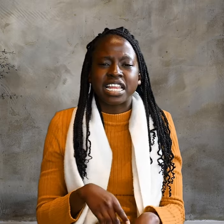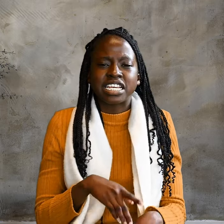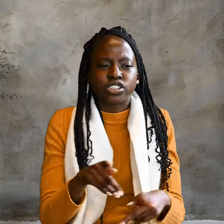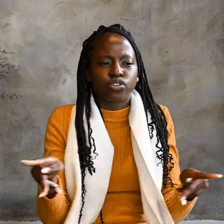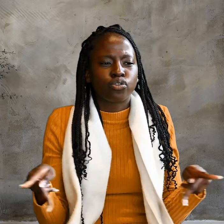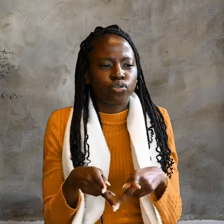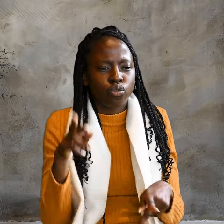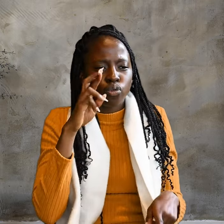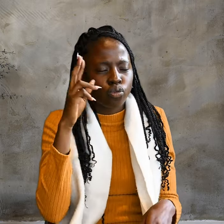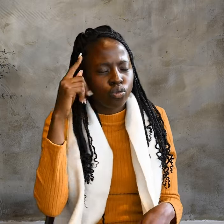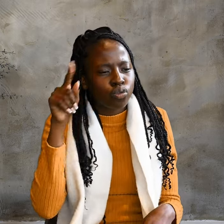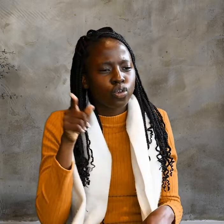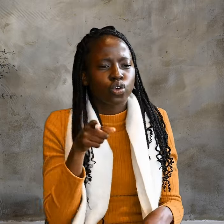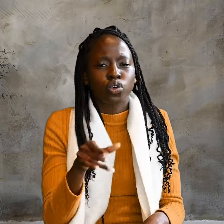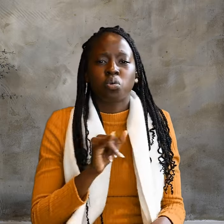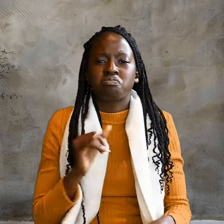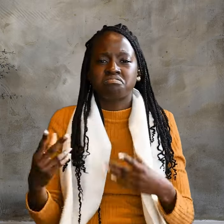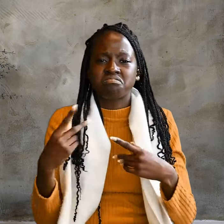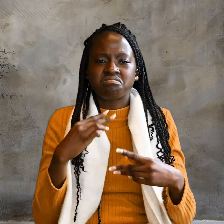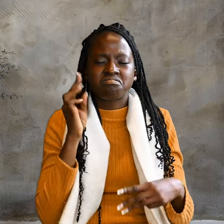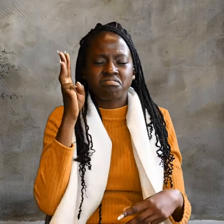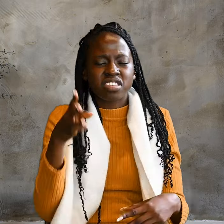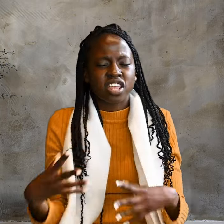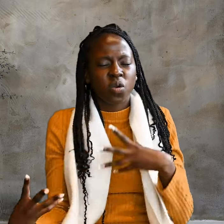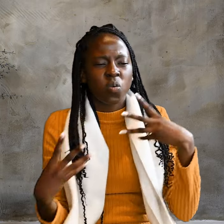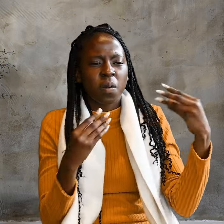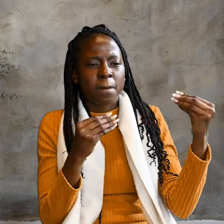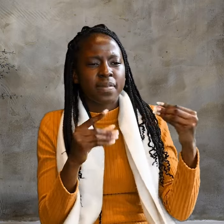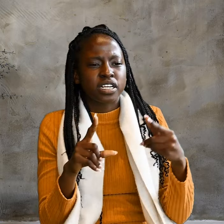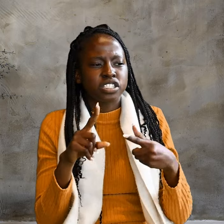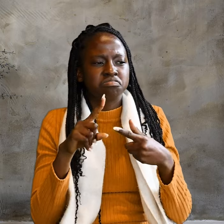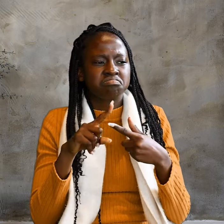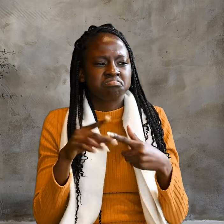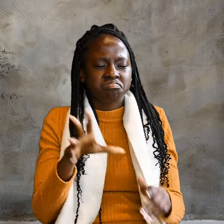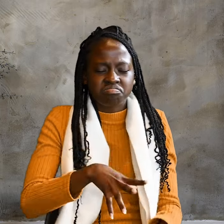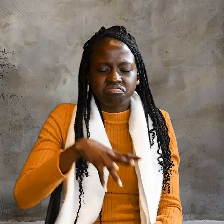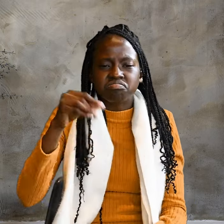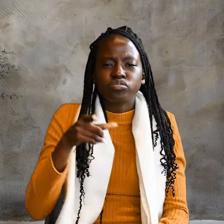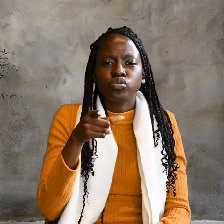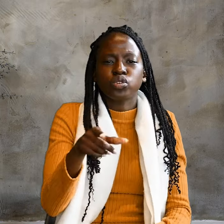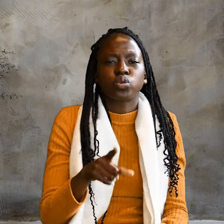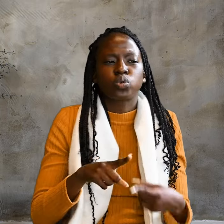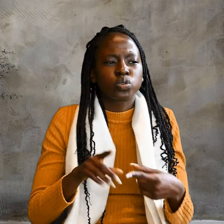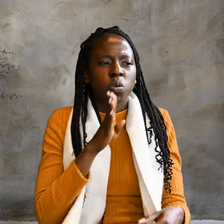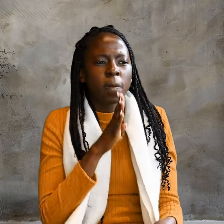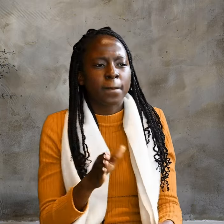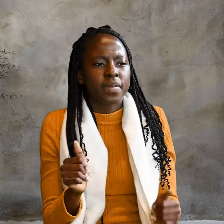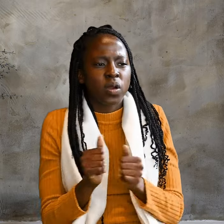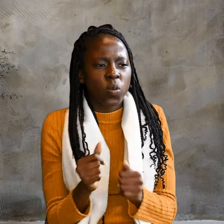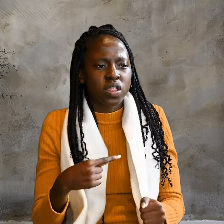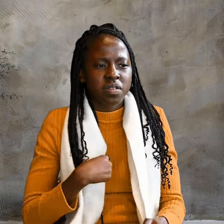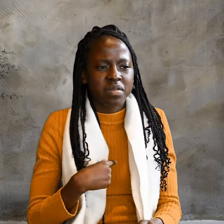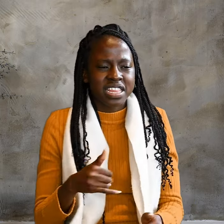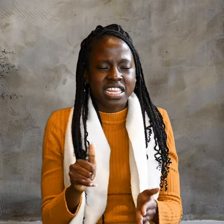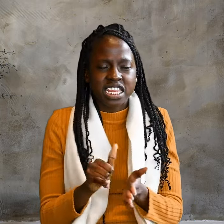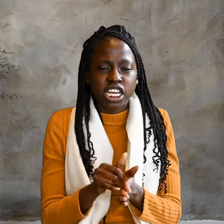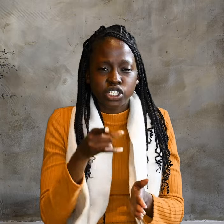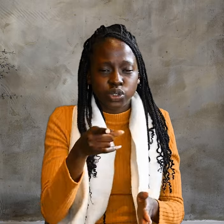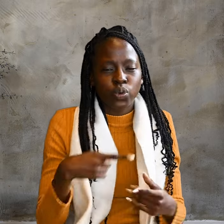come back and take you to be with me, that you also may be where I am. You